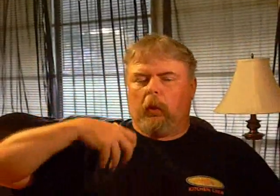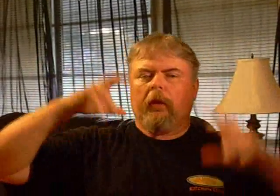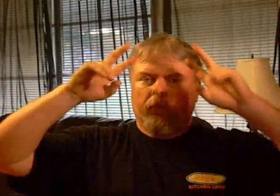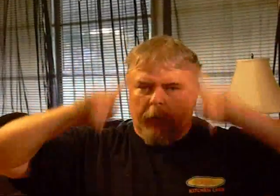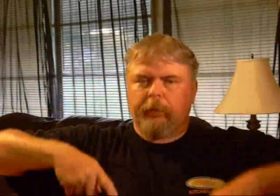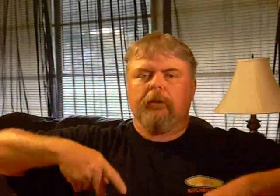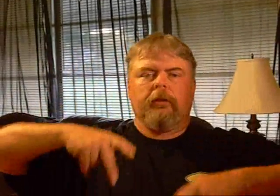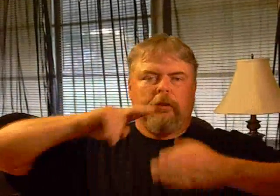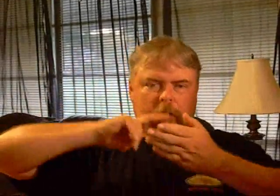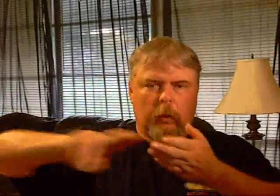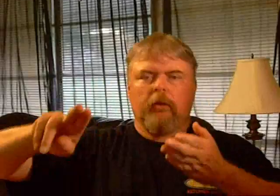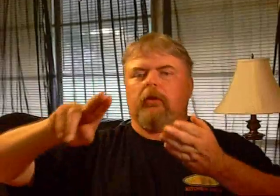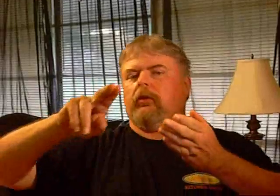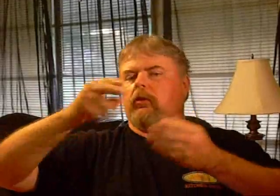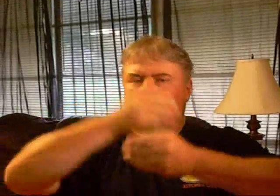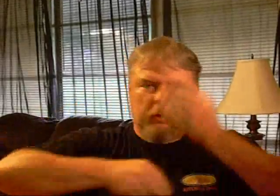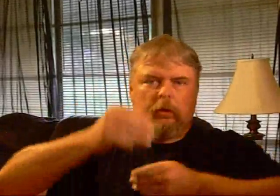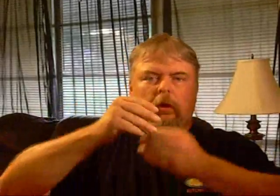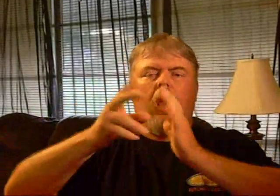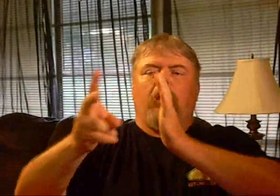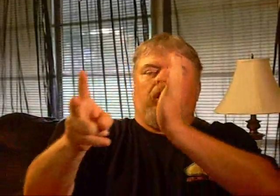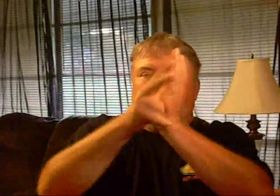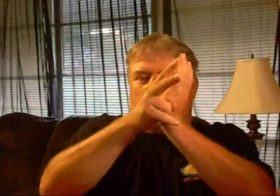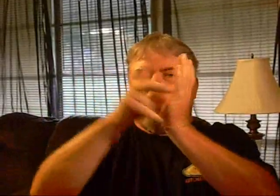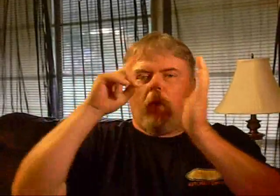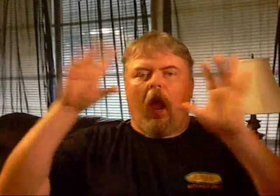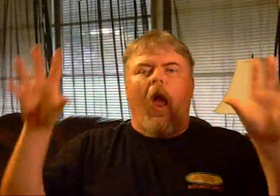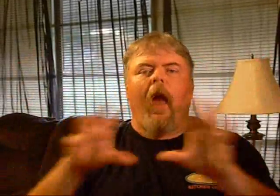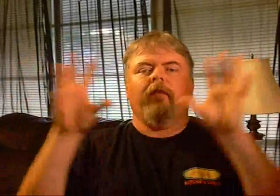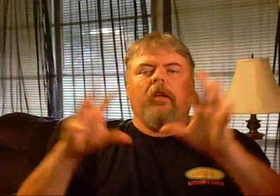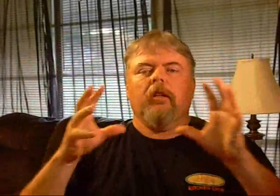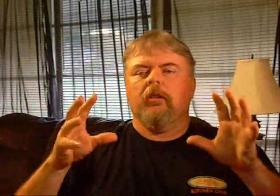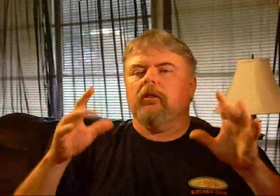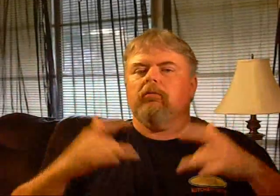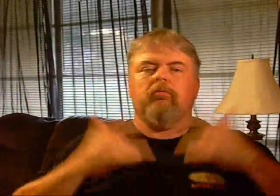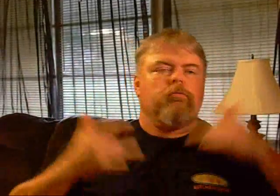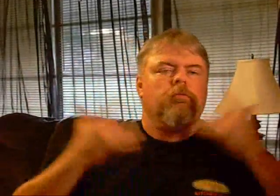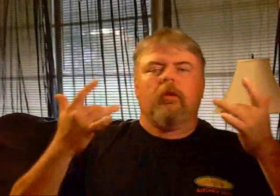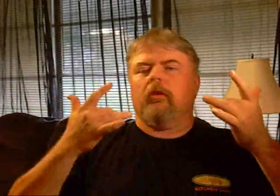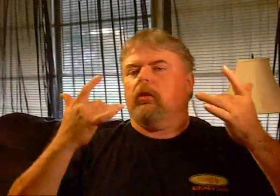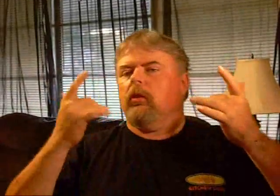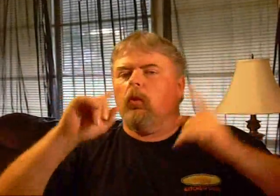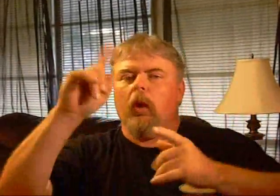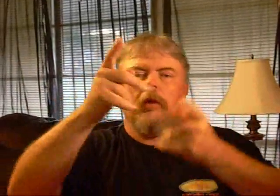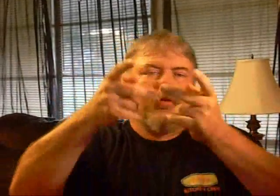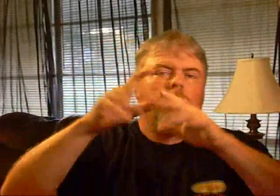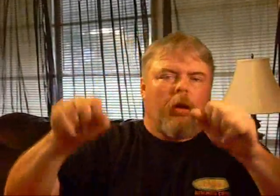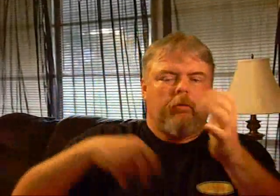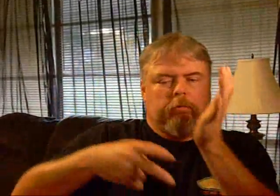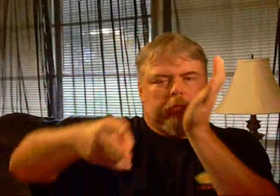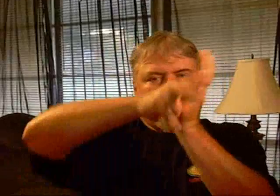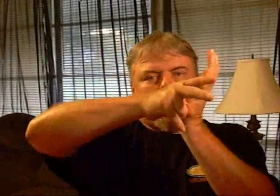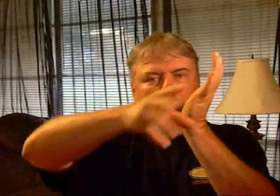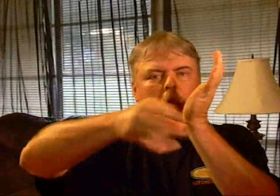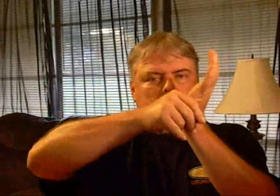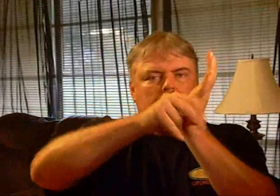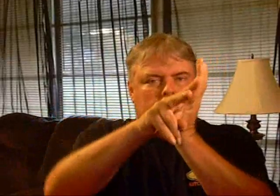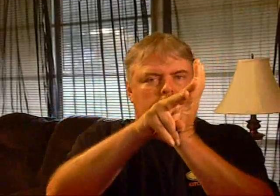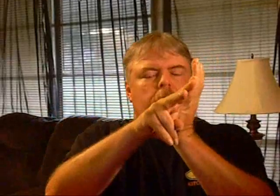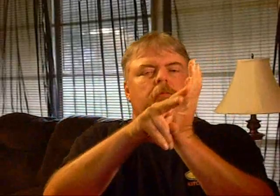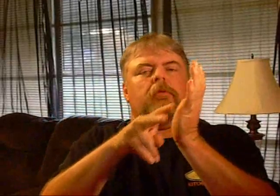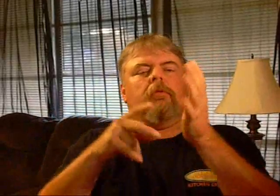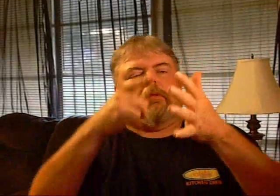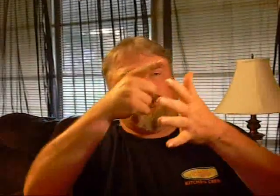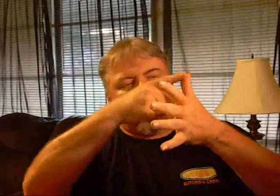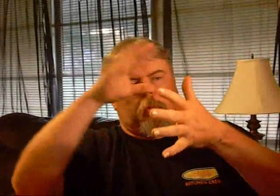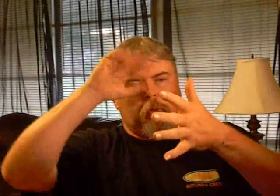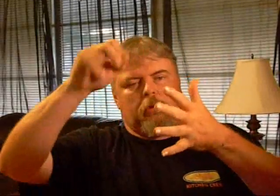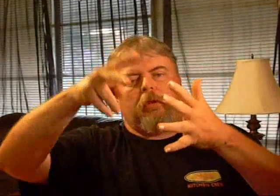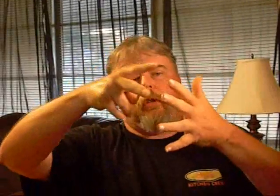from